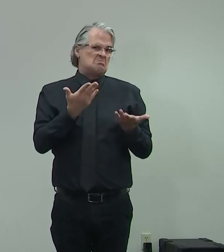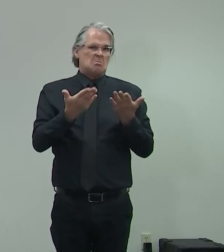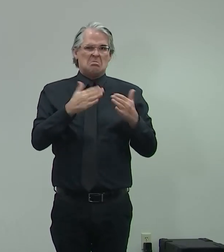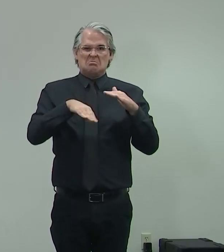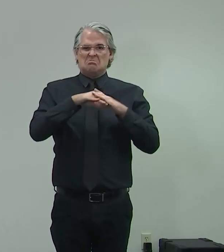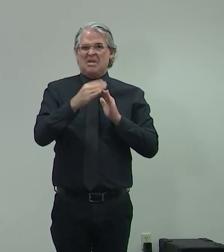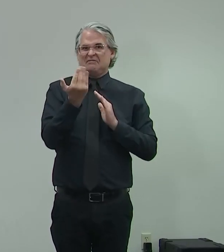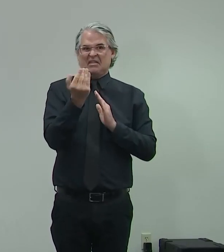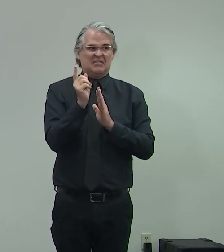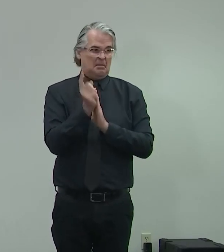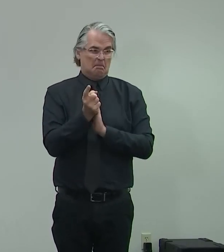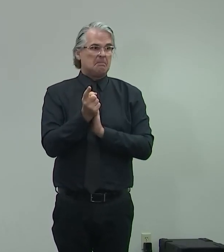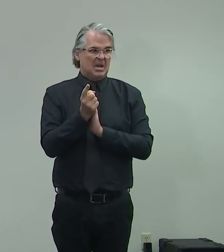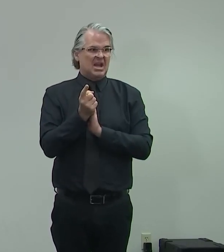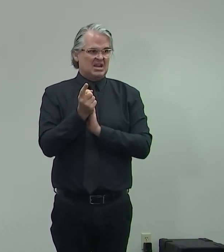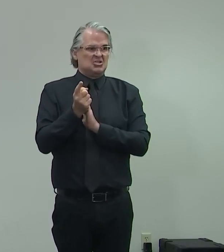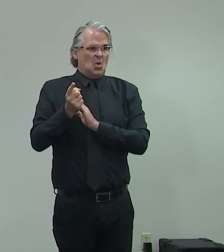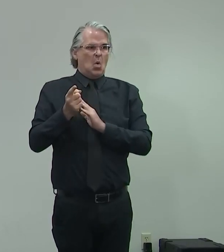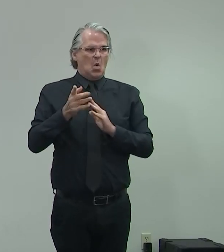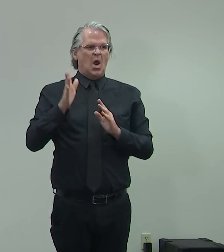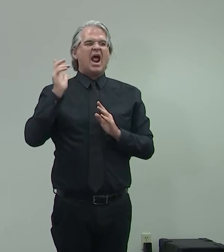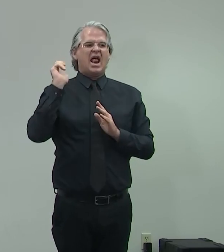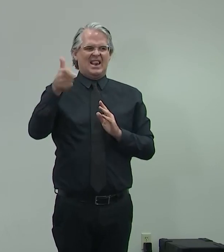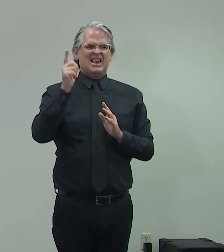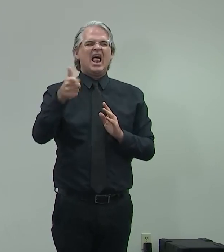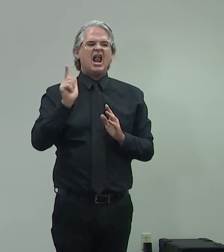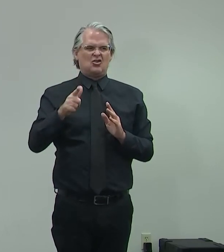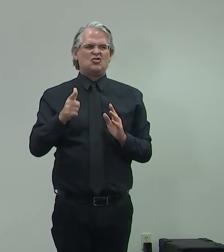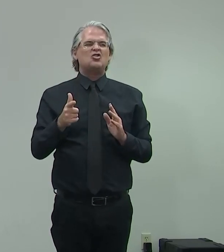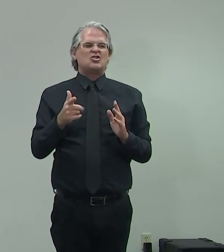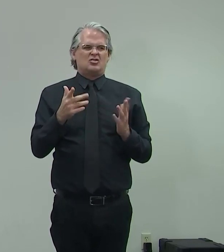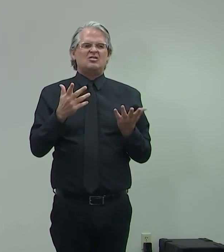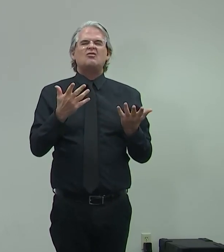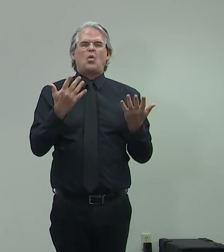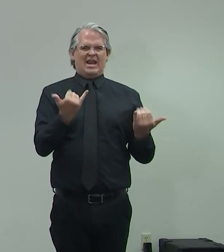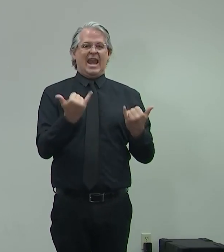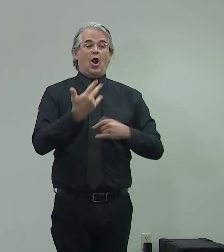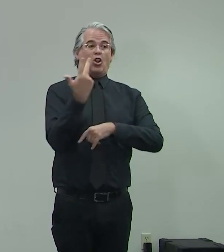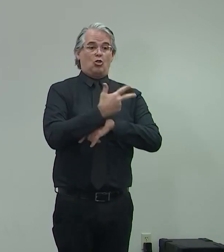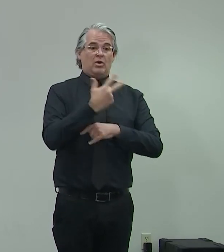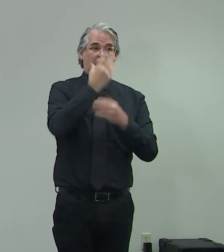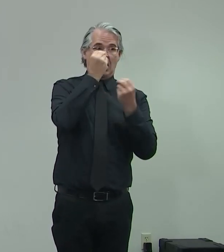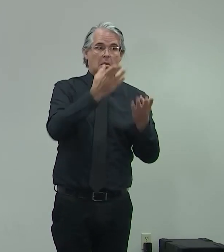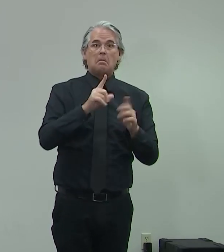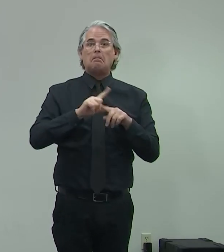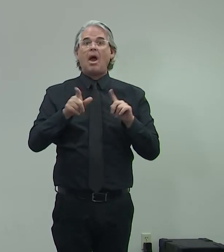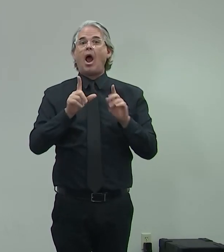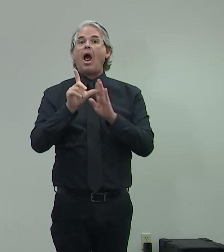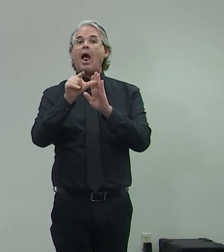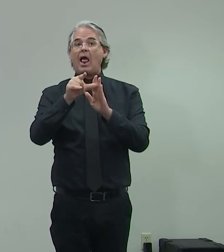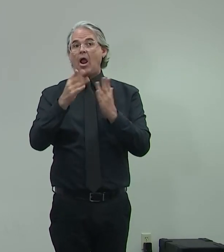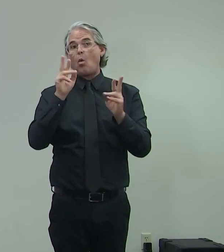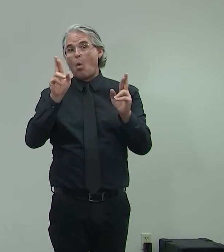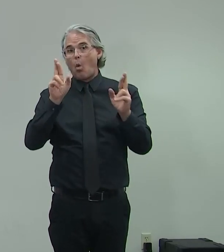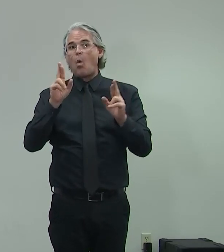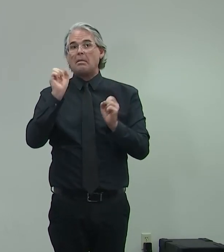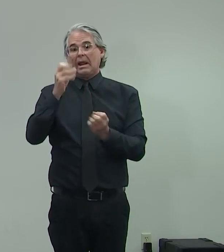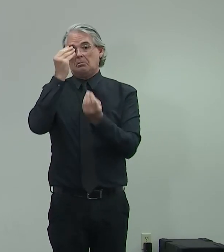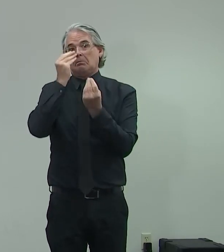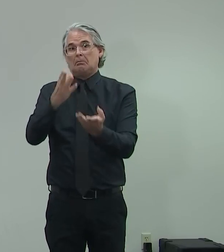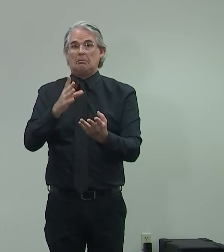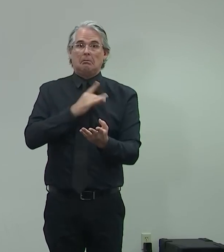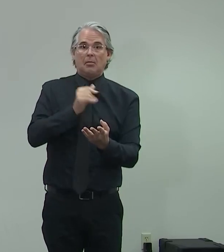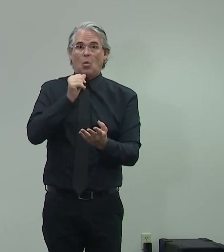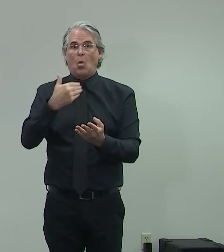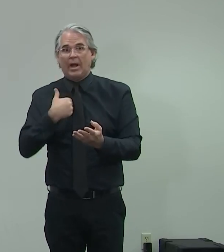I think Mary's got a follow-up, too. Alejandro Condis, Telemundo. Governor, the CDC is telling